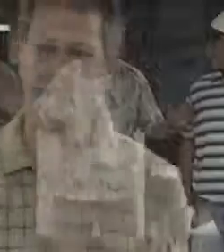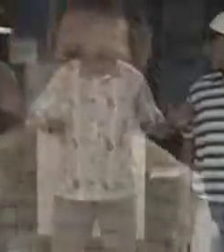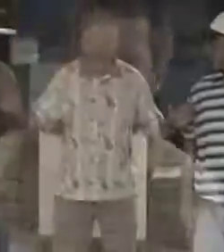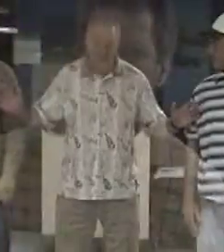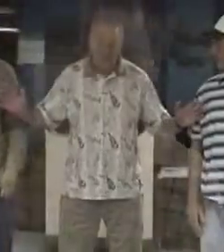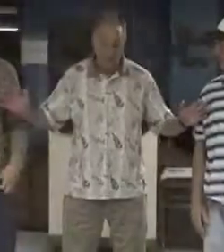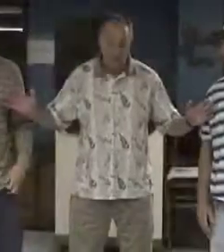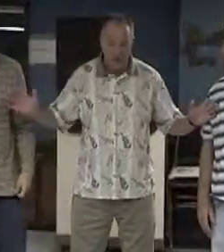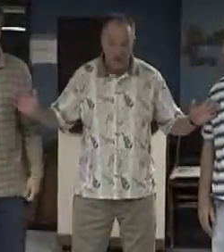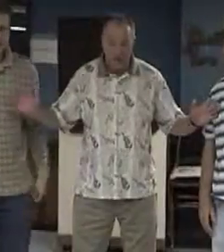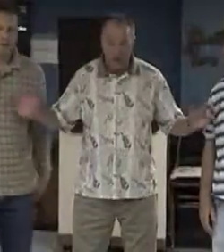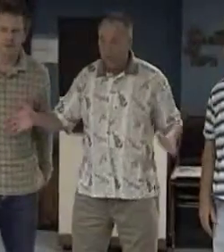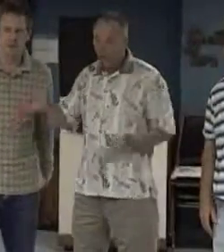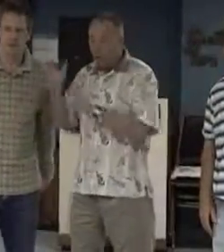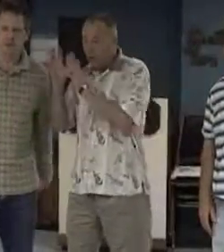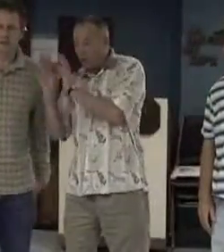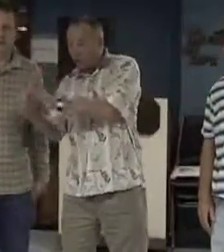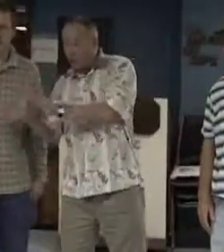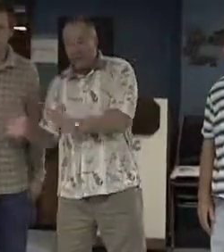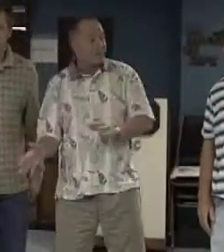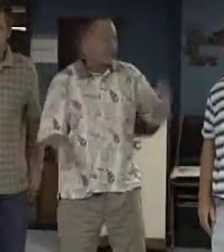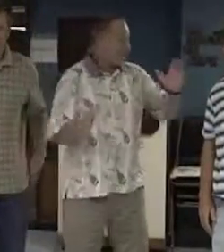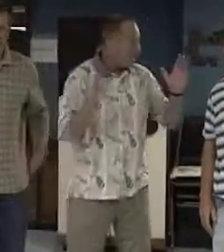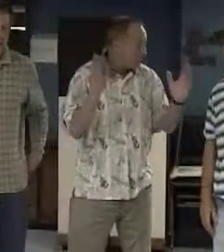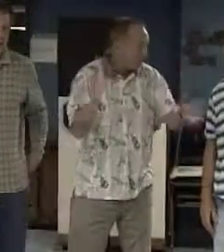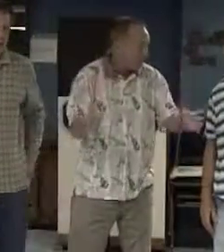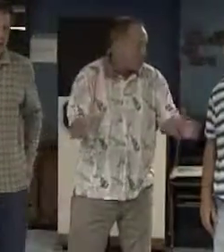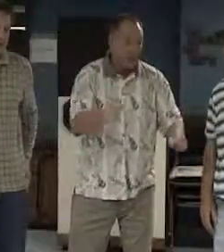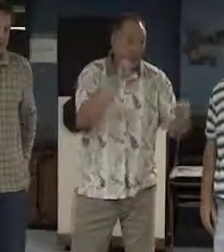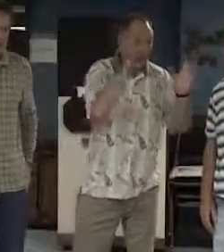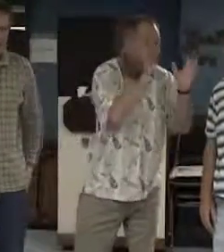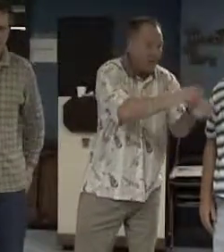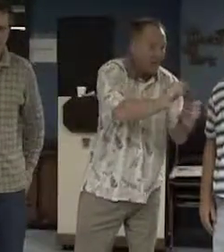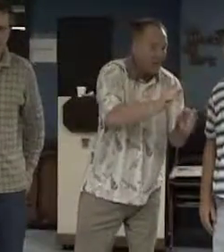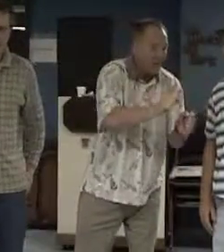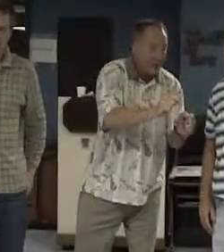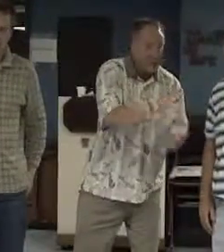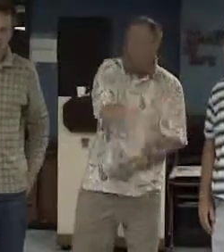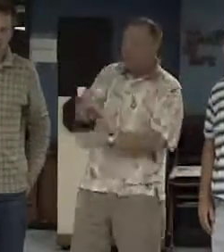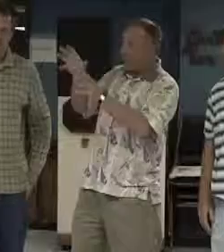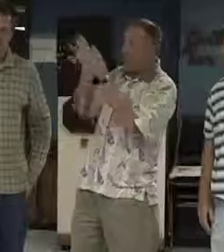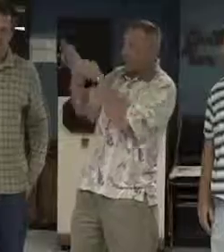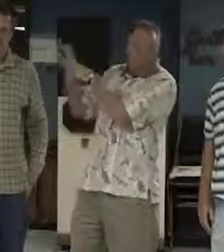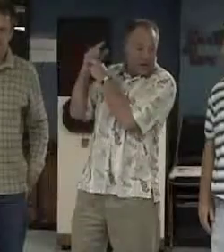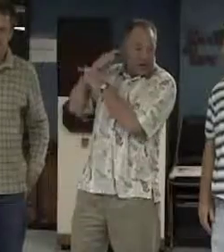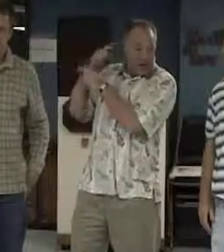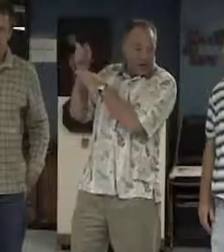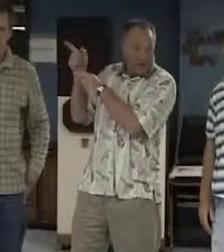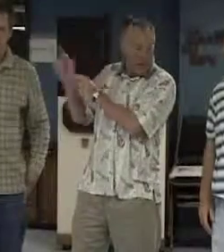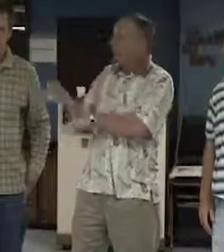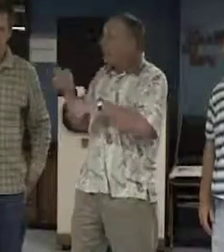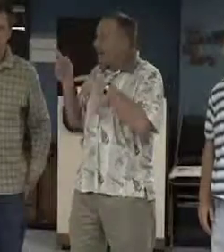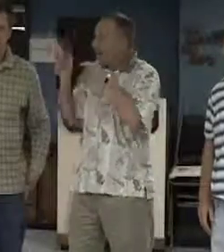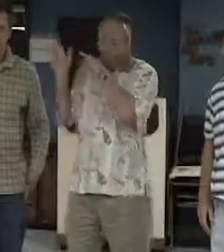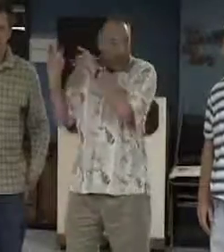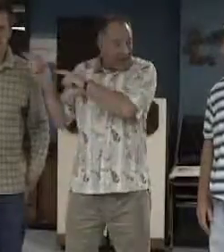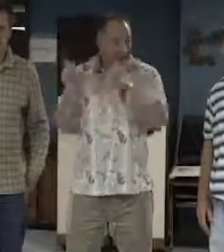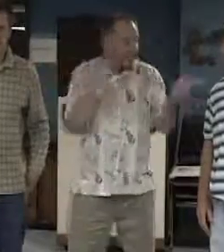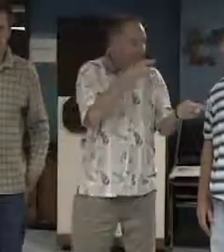band for you. Conversation goes, you're talking at the same time he's talking. You're taking information from what you're hearing and adding